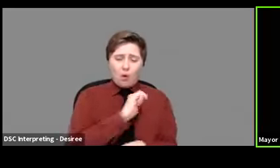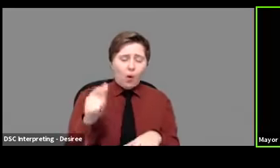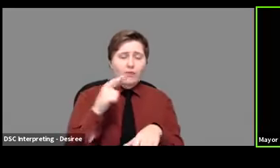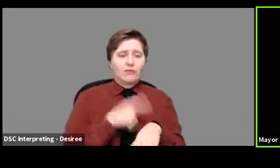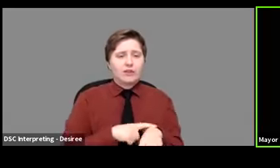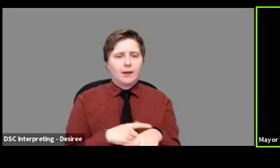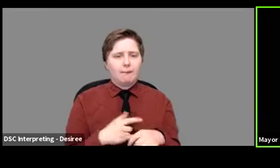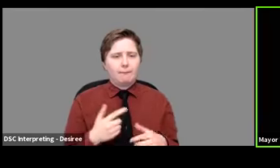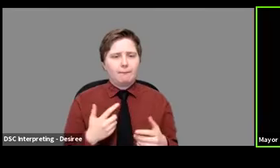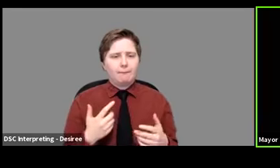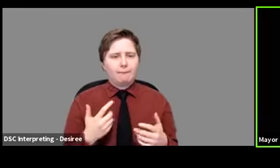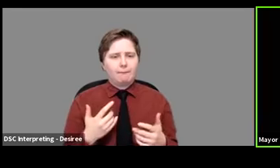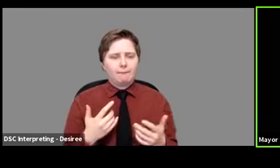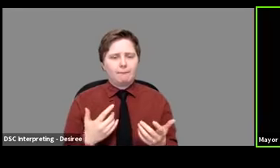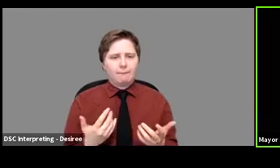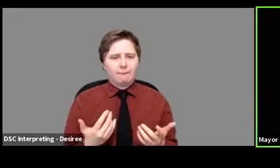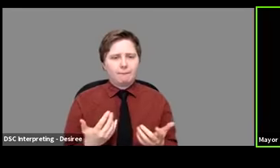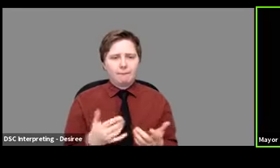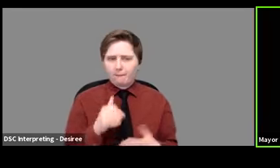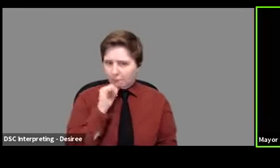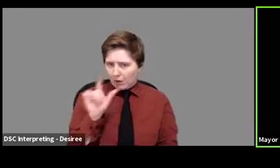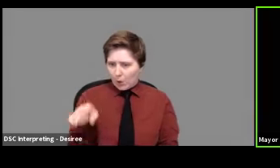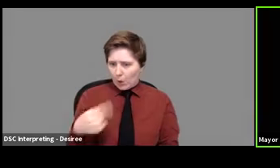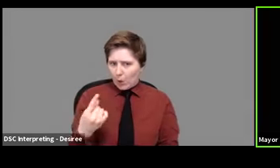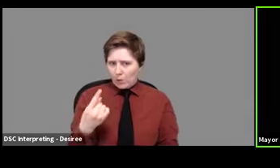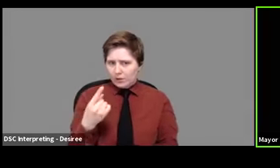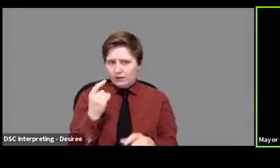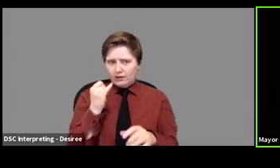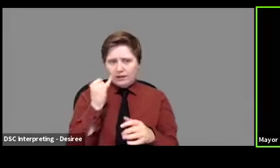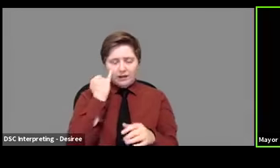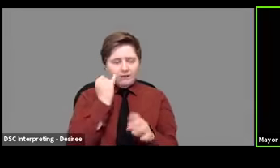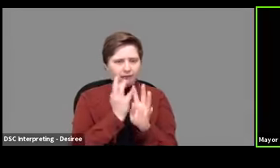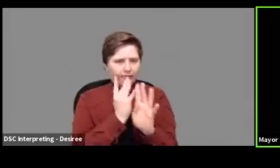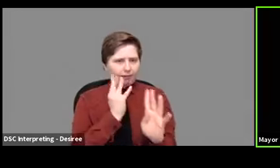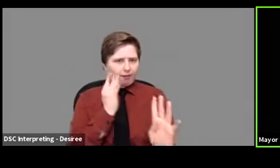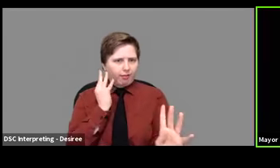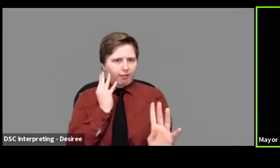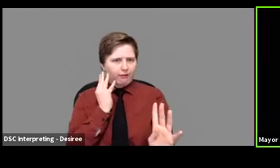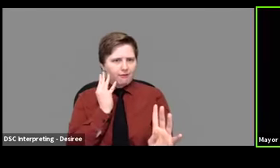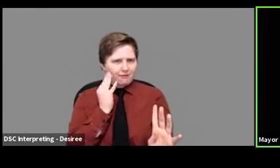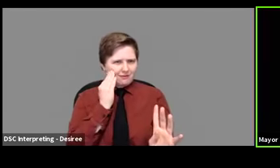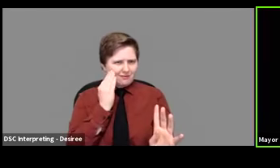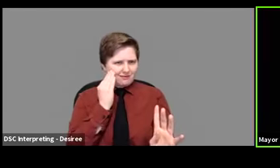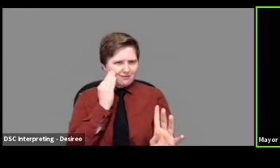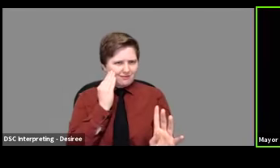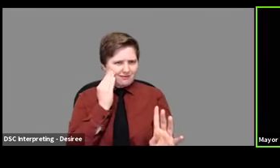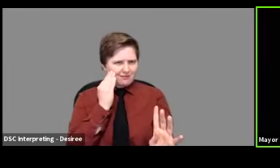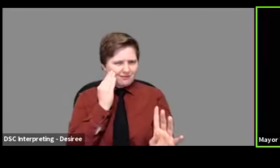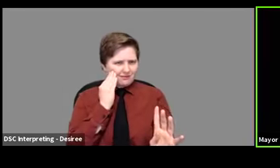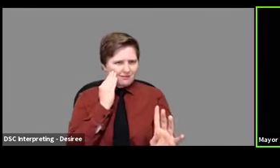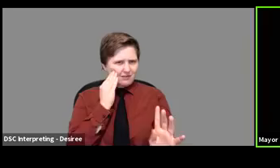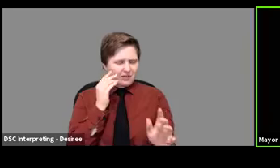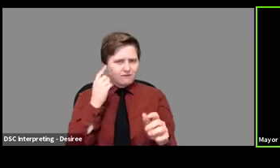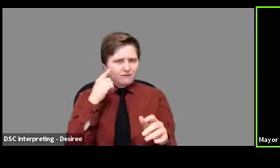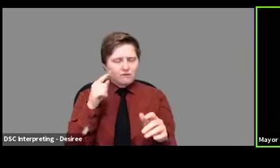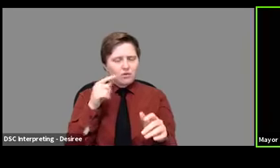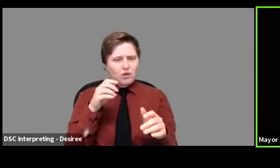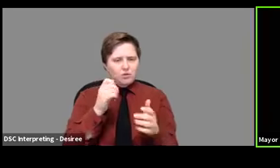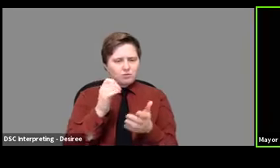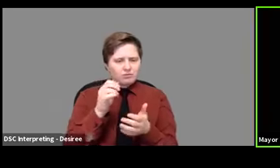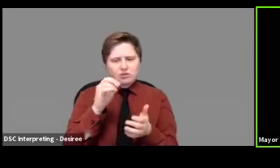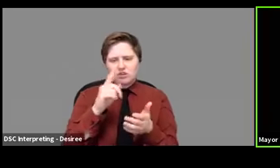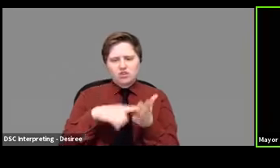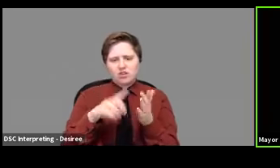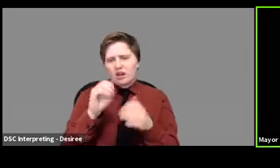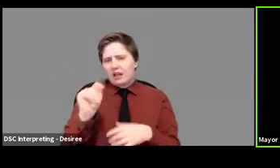not only when we're squeezed together in the queue, uh, near the checkout counter. I think,